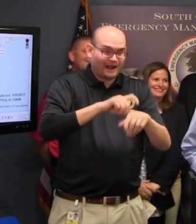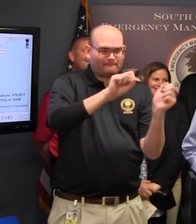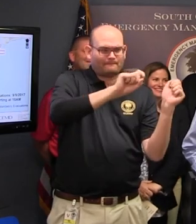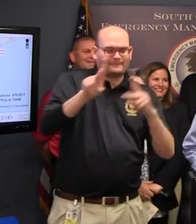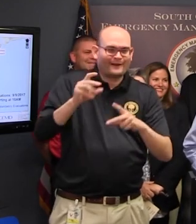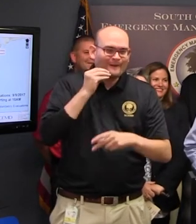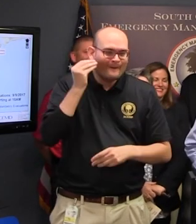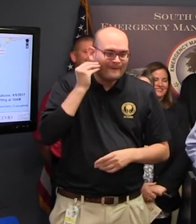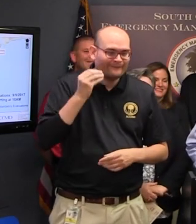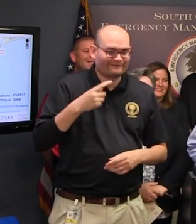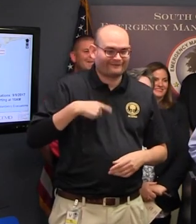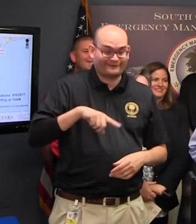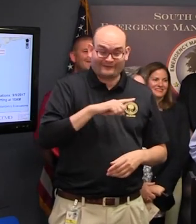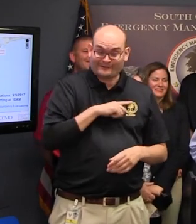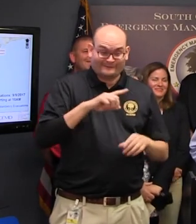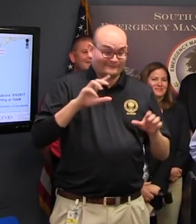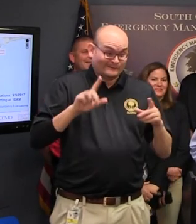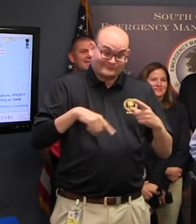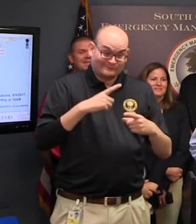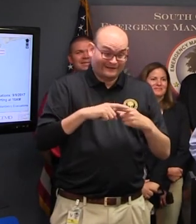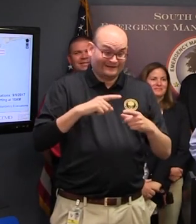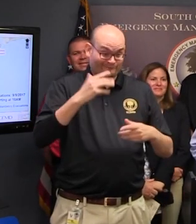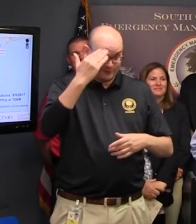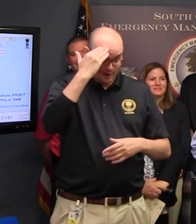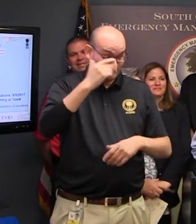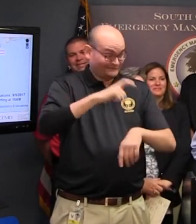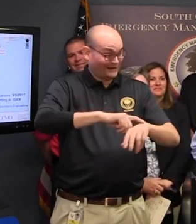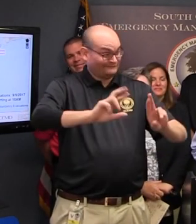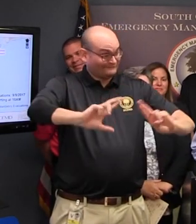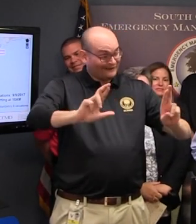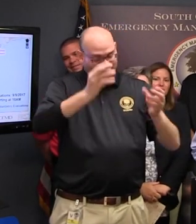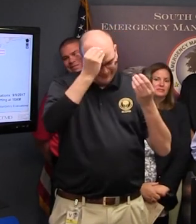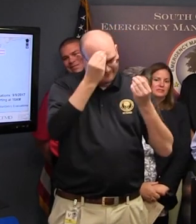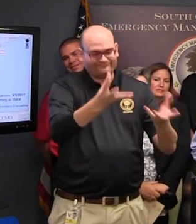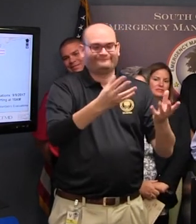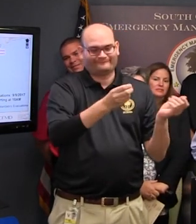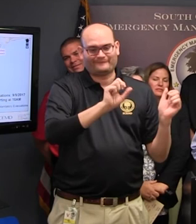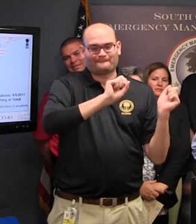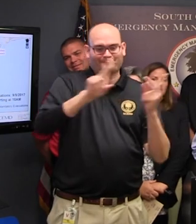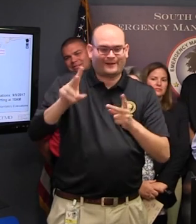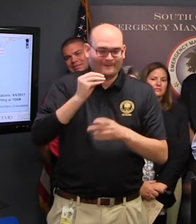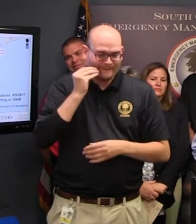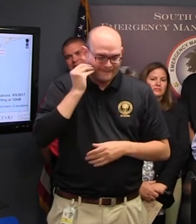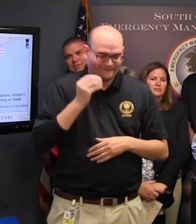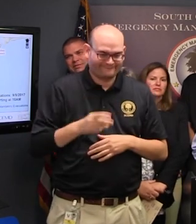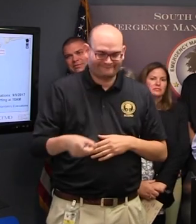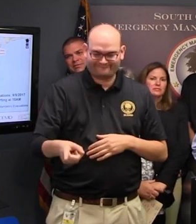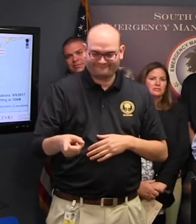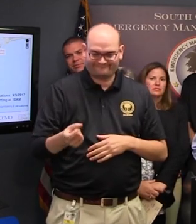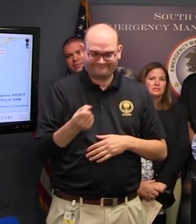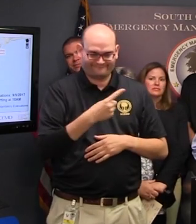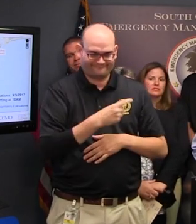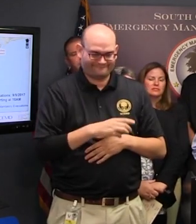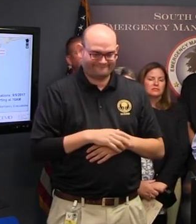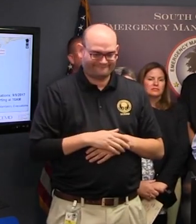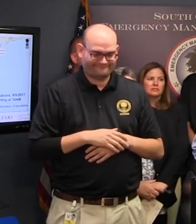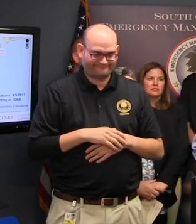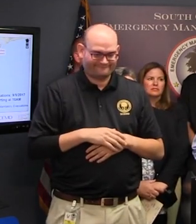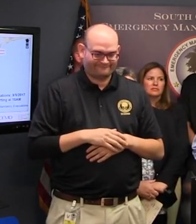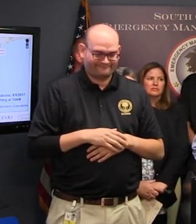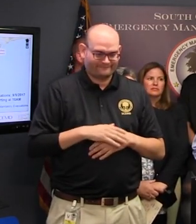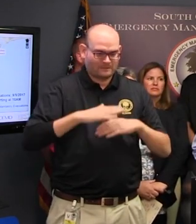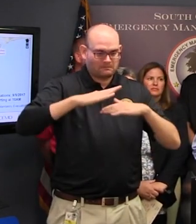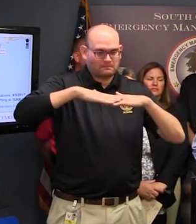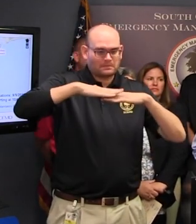And we don't know when that's going to be Stay tuned How long should, at the minimum How long should people be prepared to